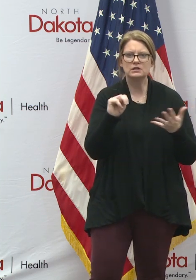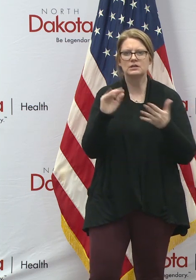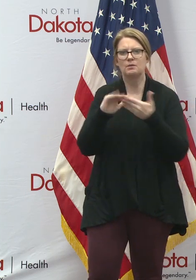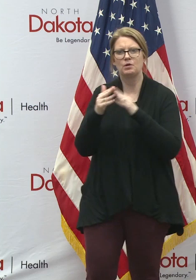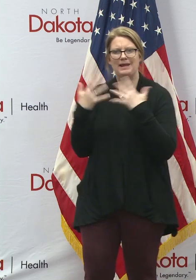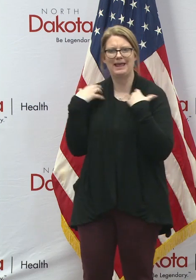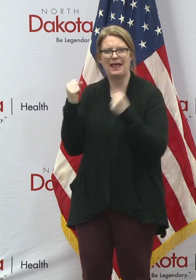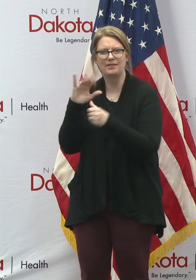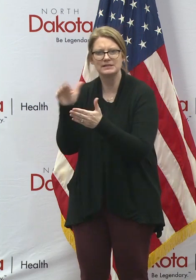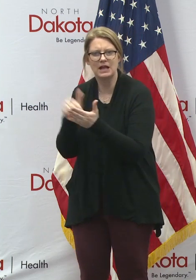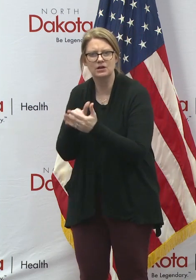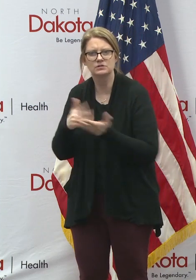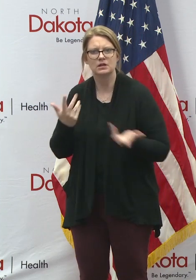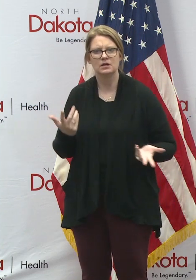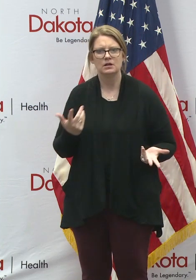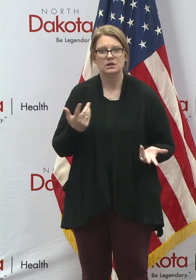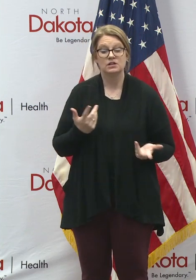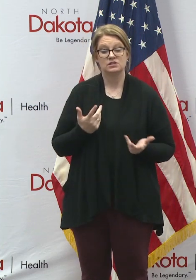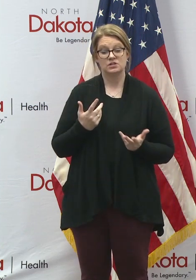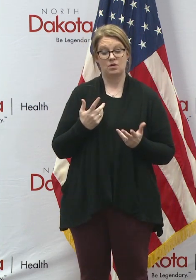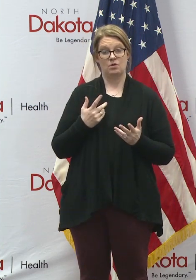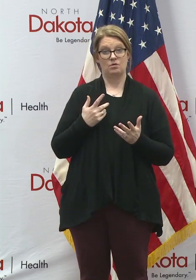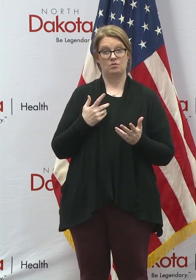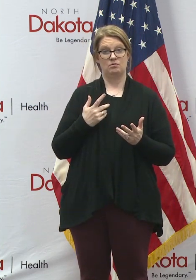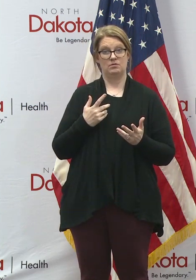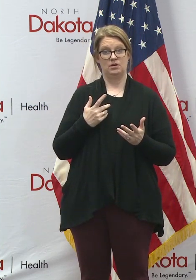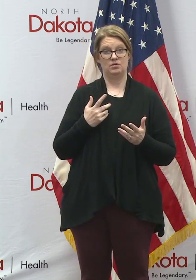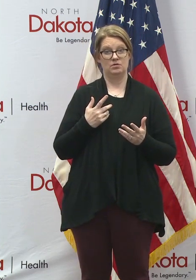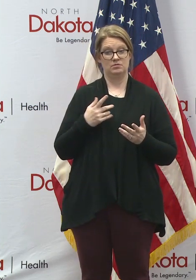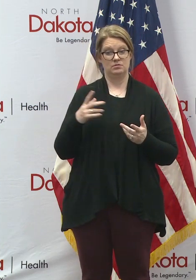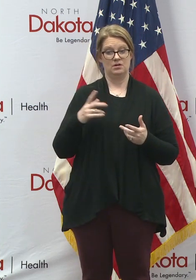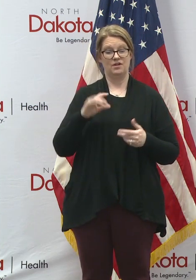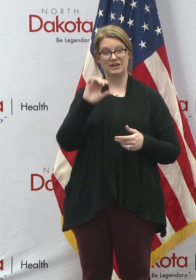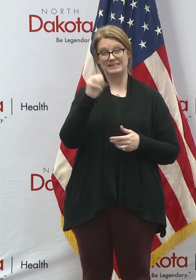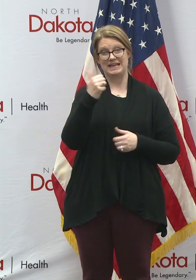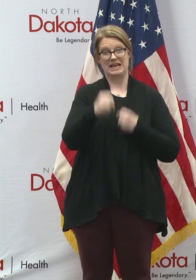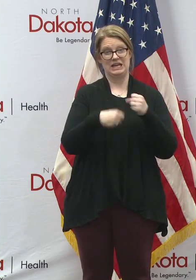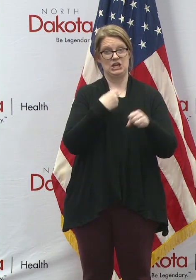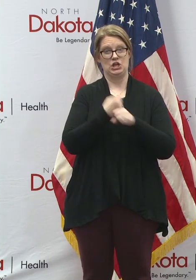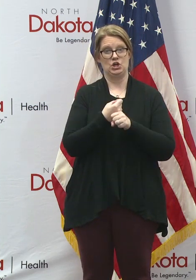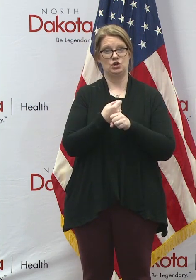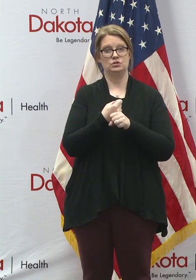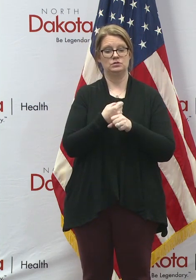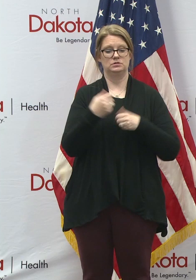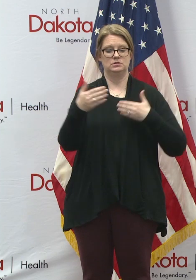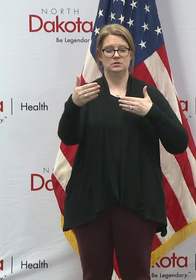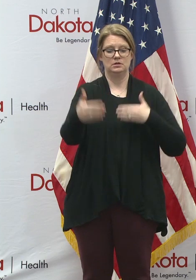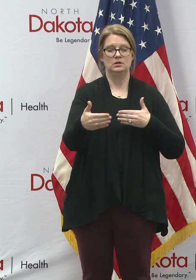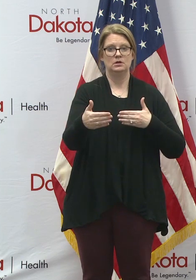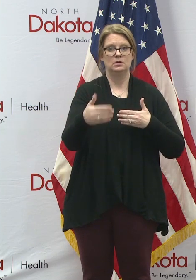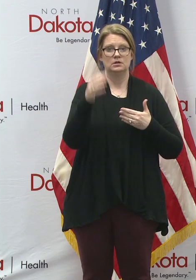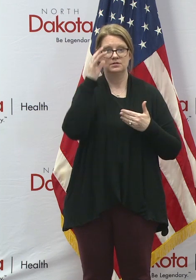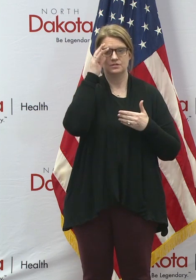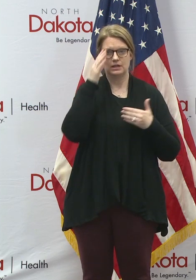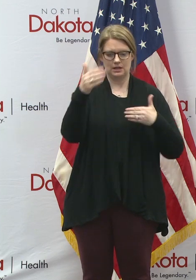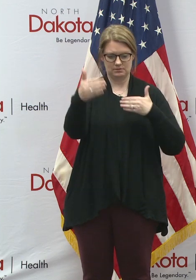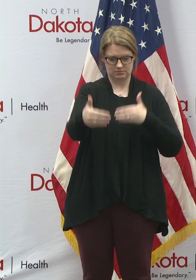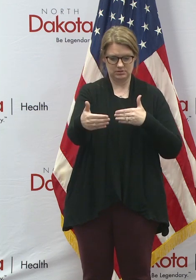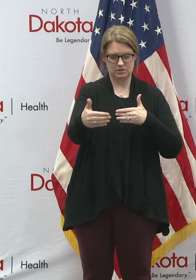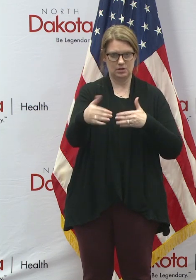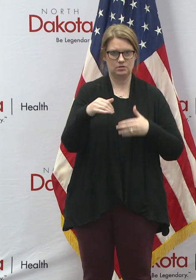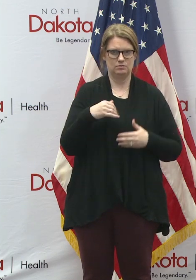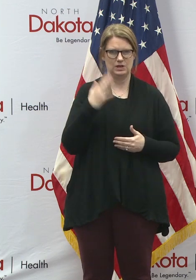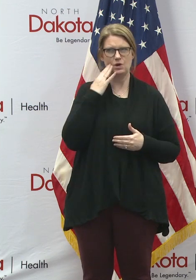et cetera. What this means over a 10-year period for North Dakota is that every missed resident, and we know in